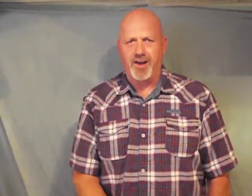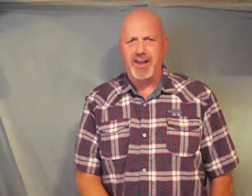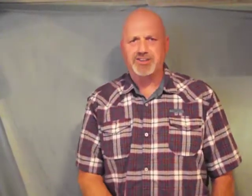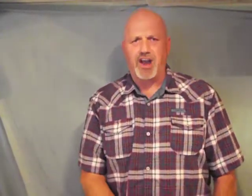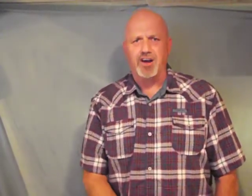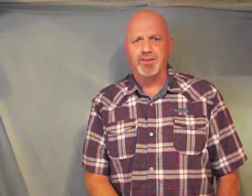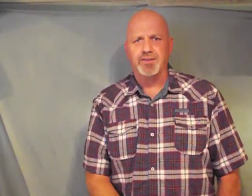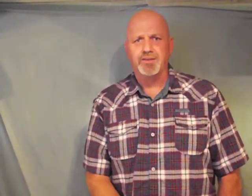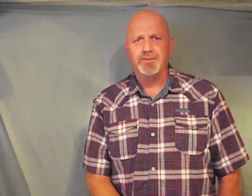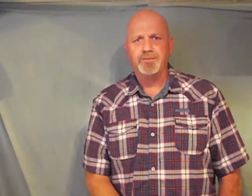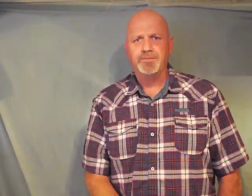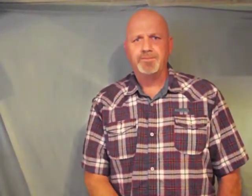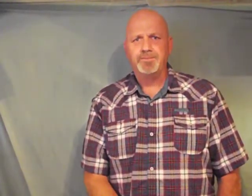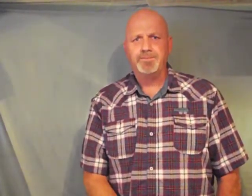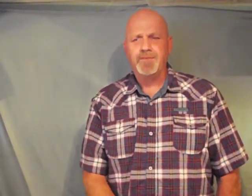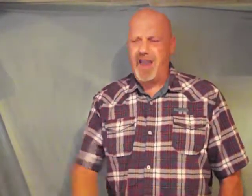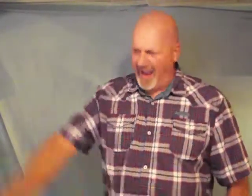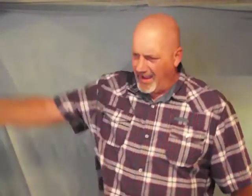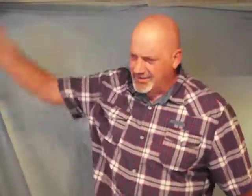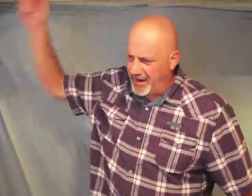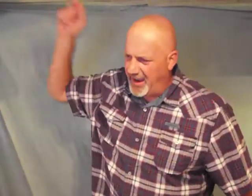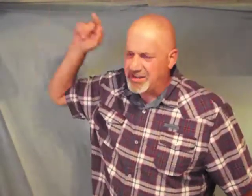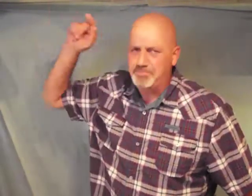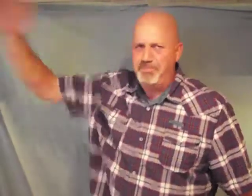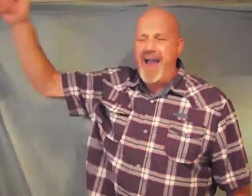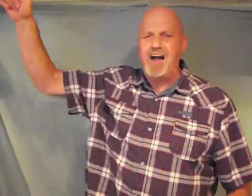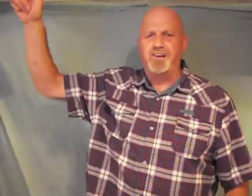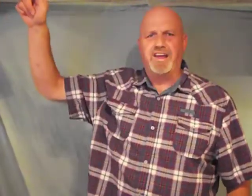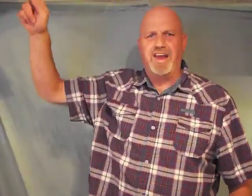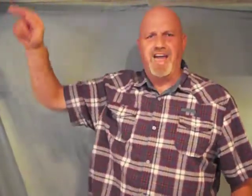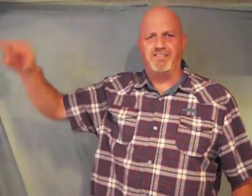this earth as he is bound in heaven